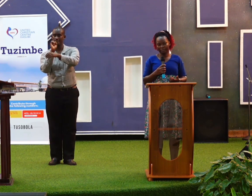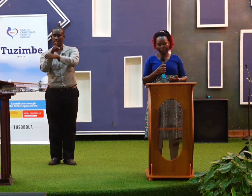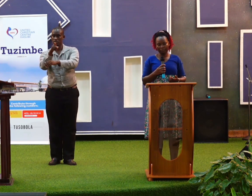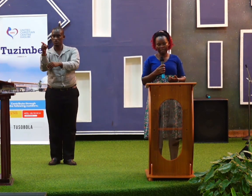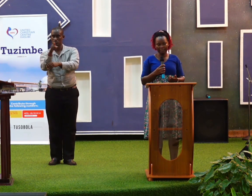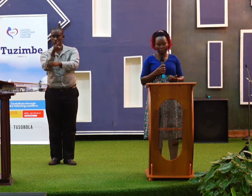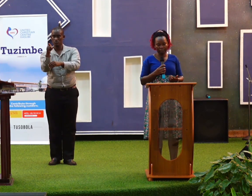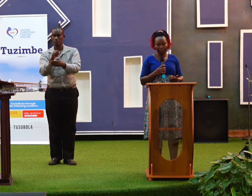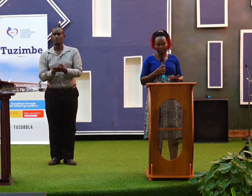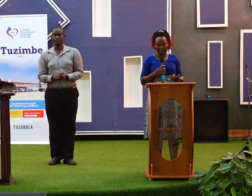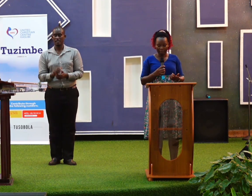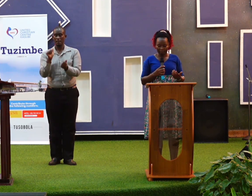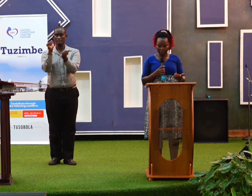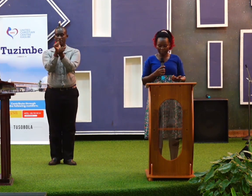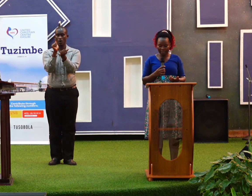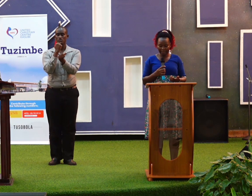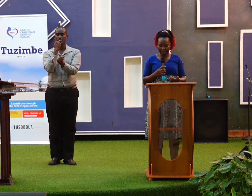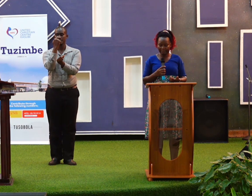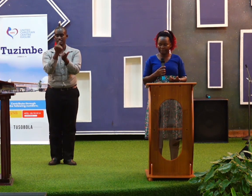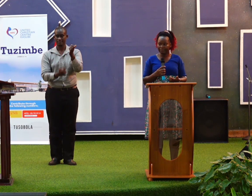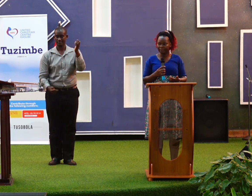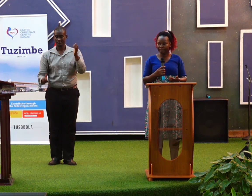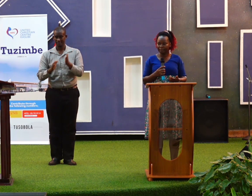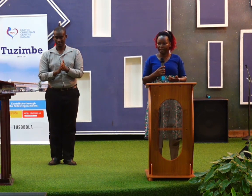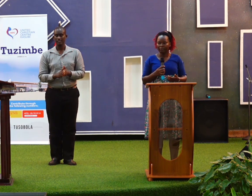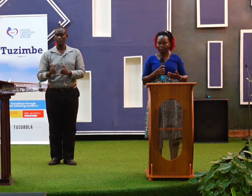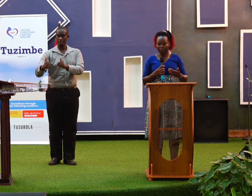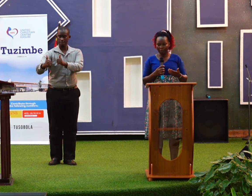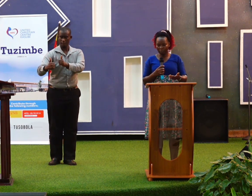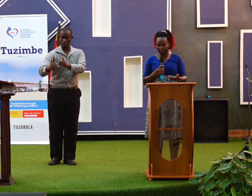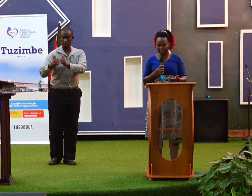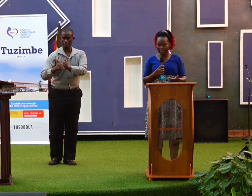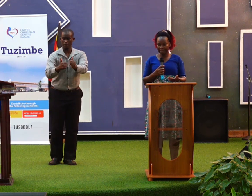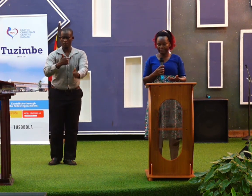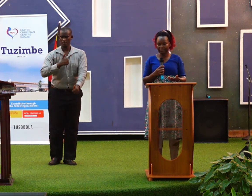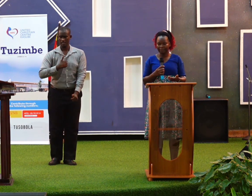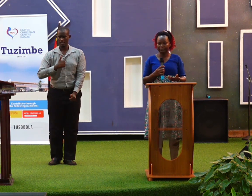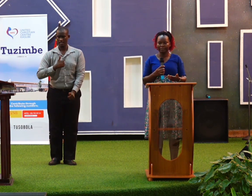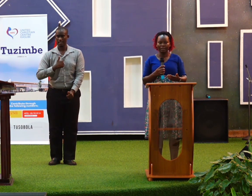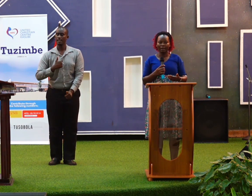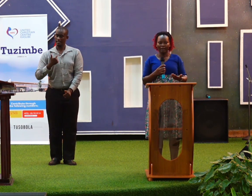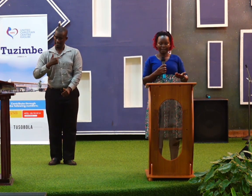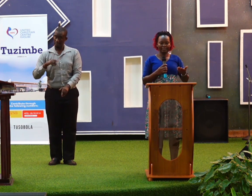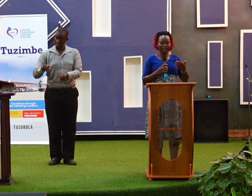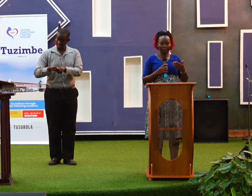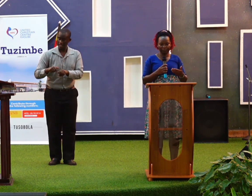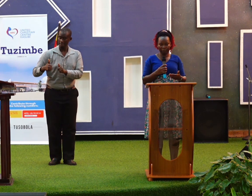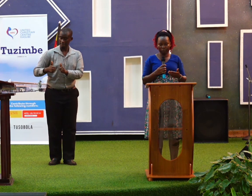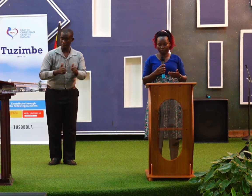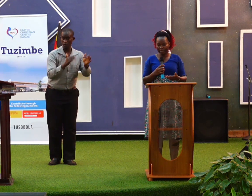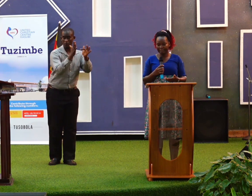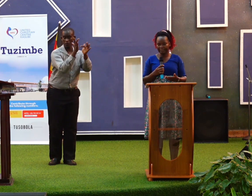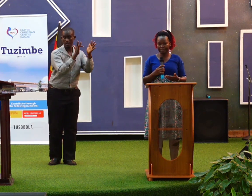I want to give you counsel. Paul says follow me as I